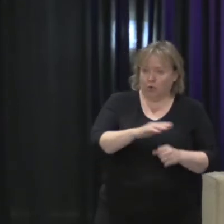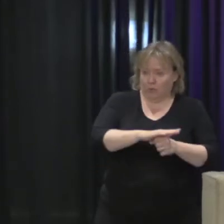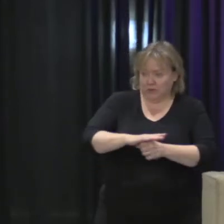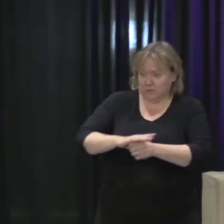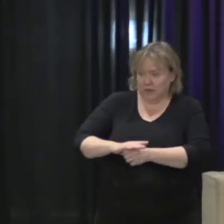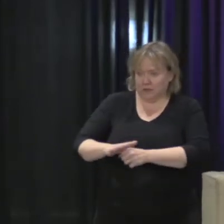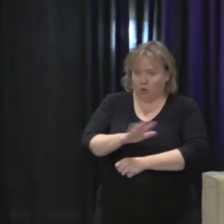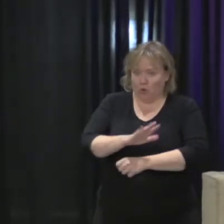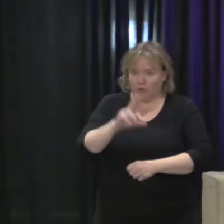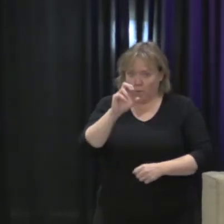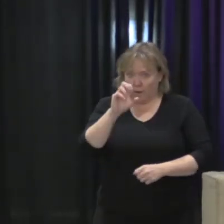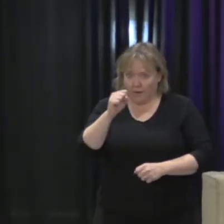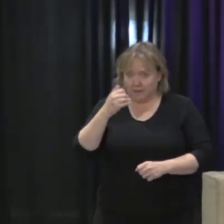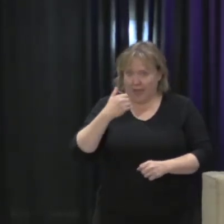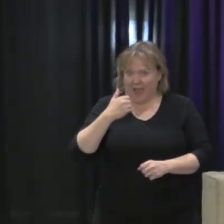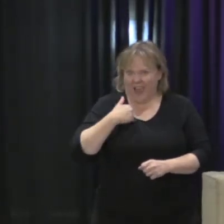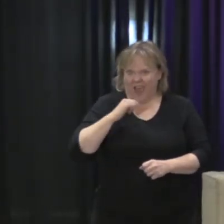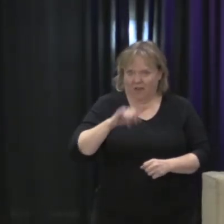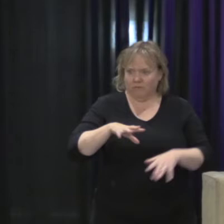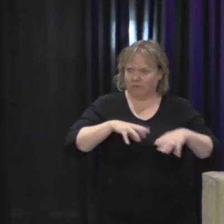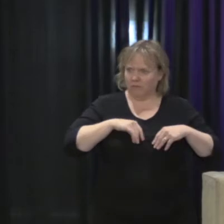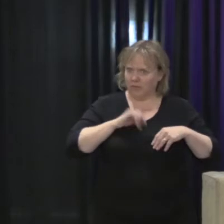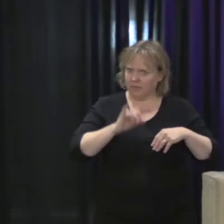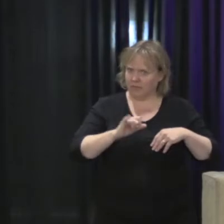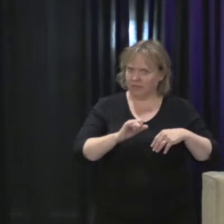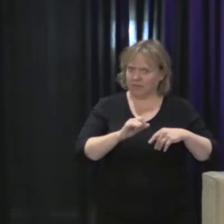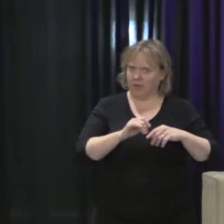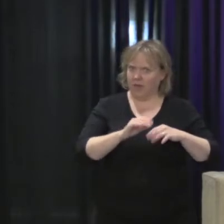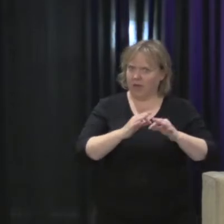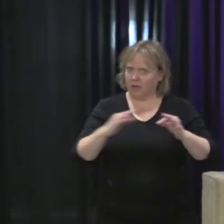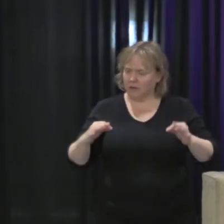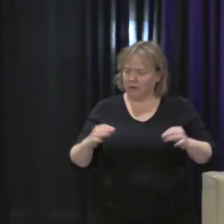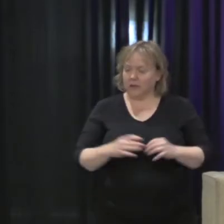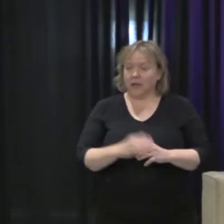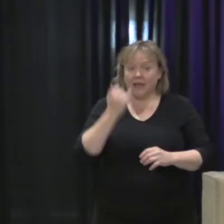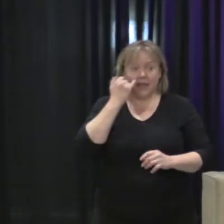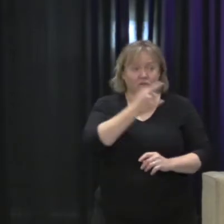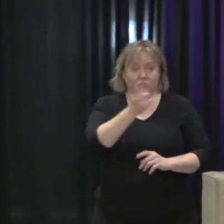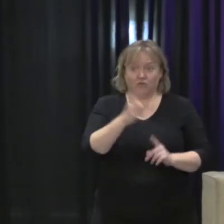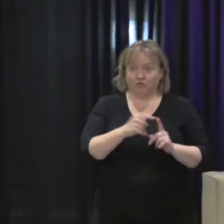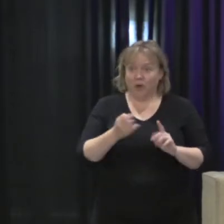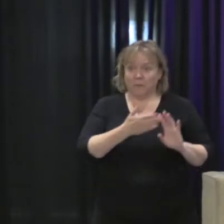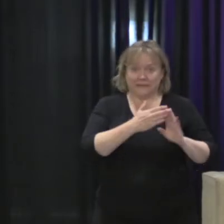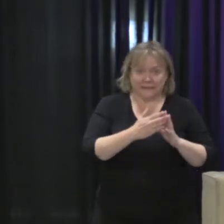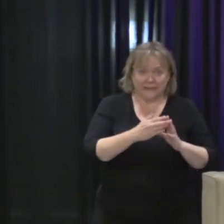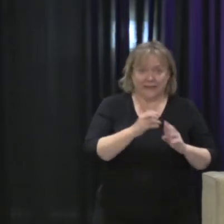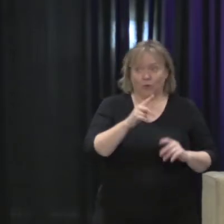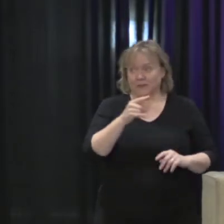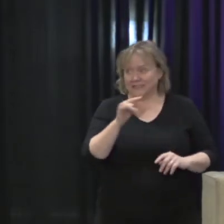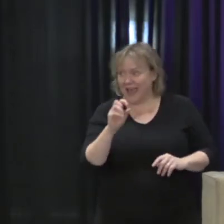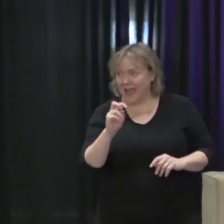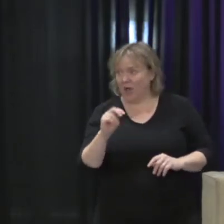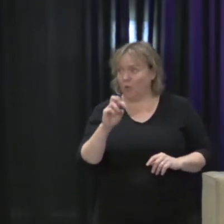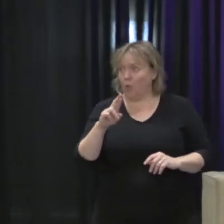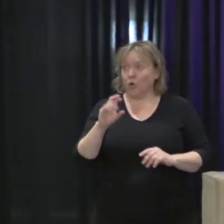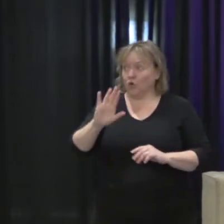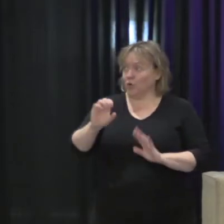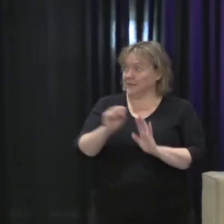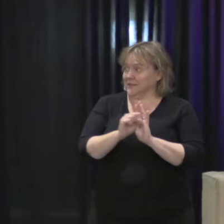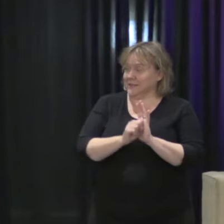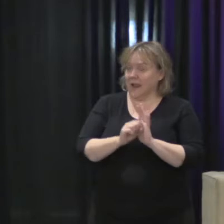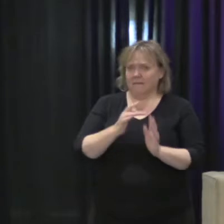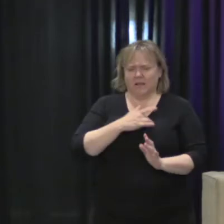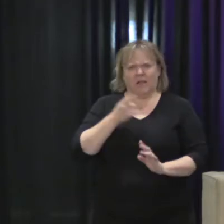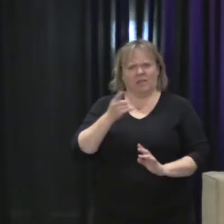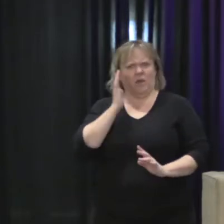resolutions. If any of you are from cities or towns or states that you think this might be interesting for, we'd love to,